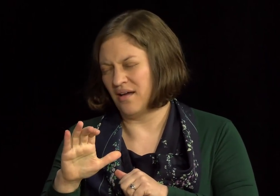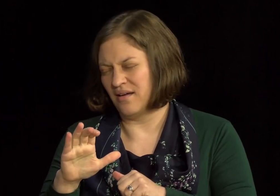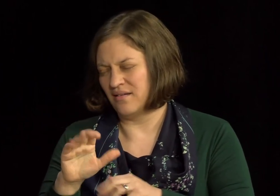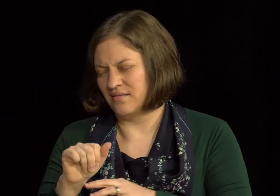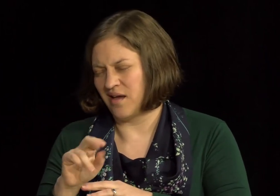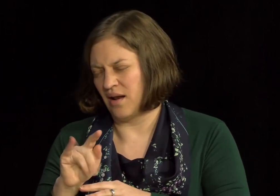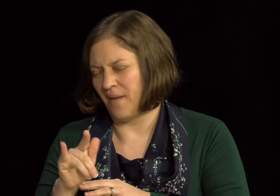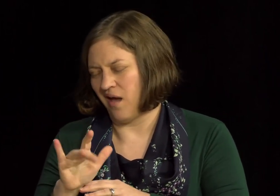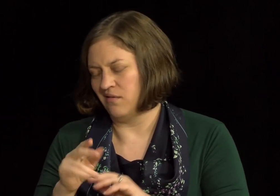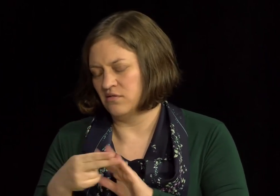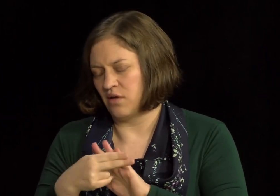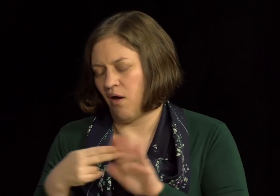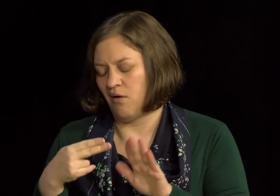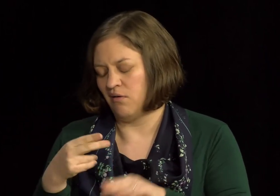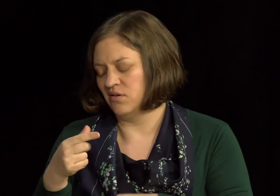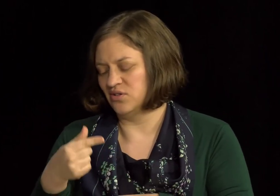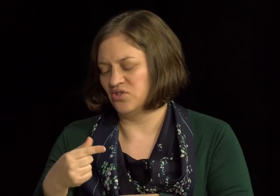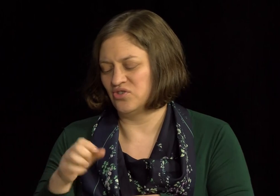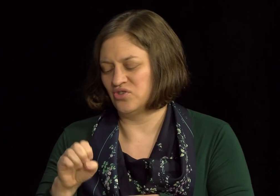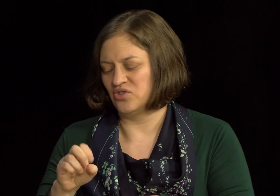It was probably as a result of antibiotics.